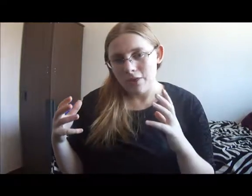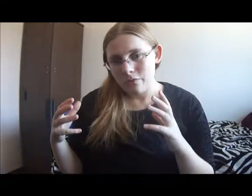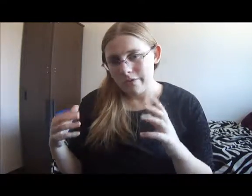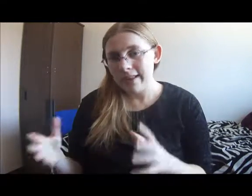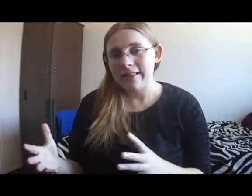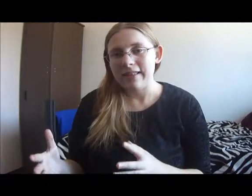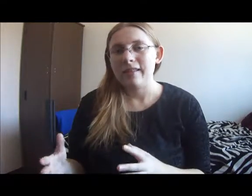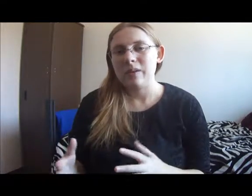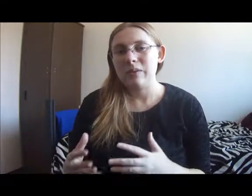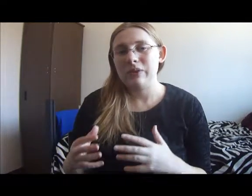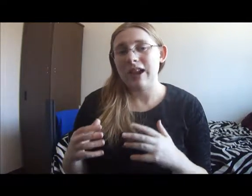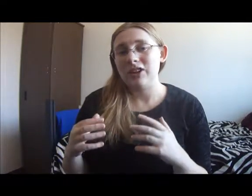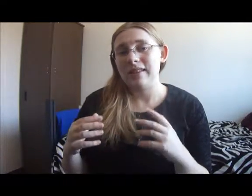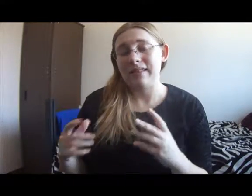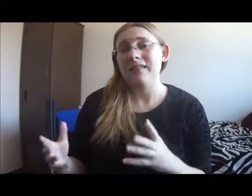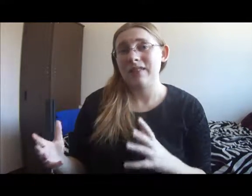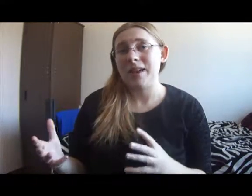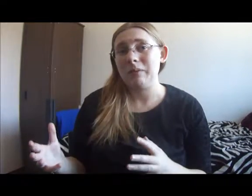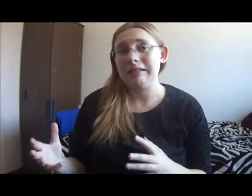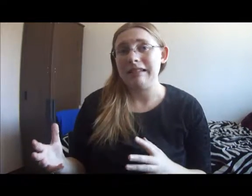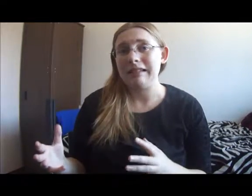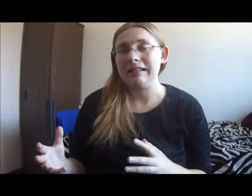with Regulus who's actually the lesser that we're seeing.